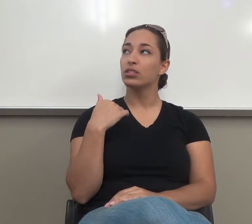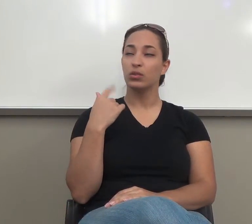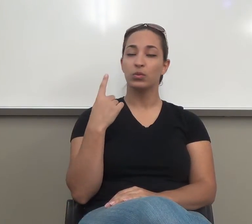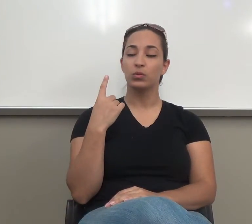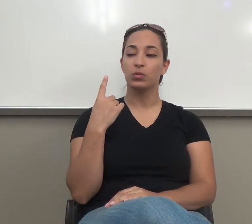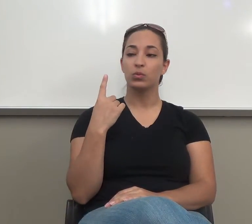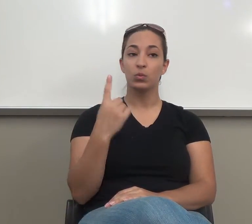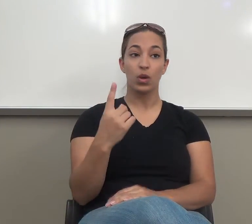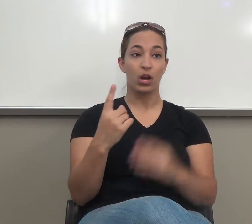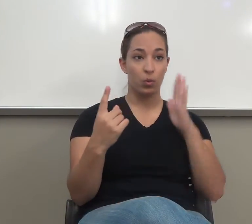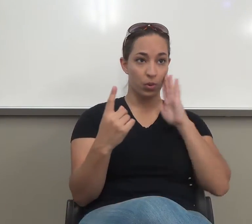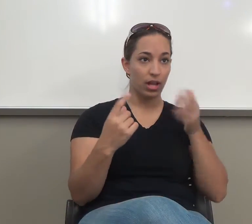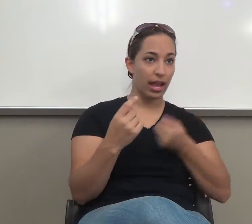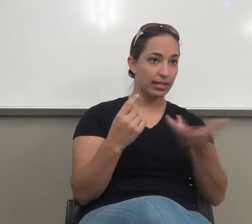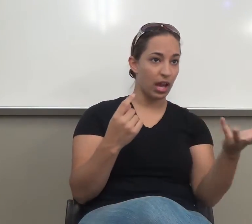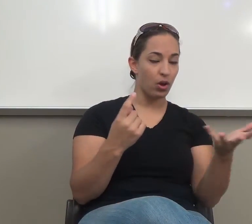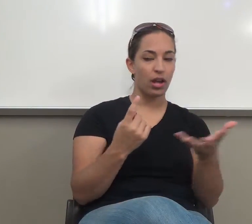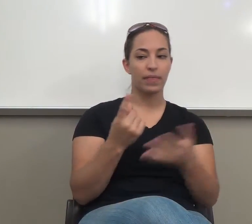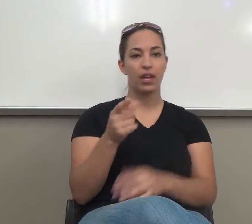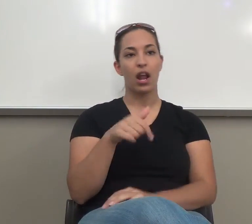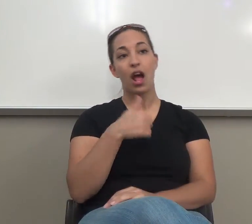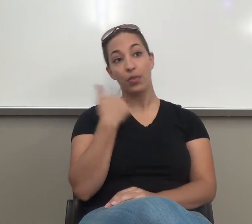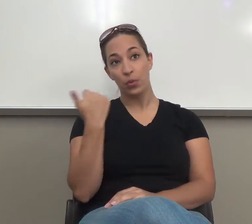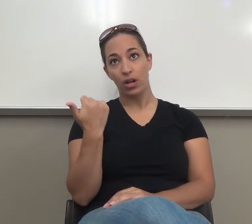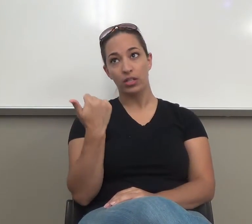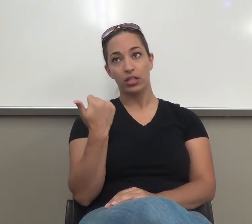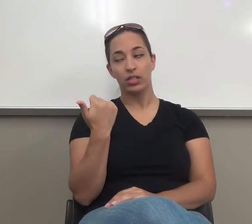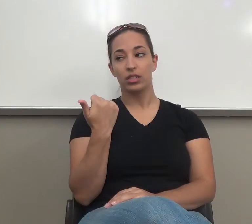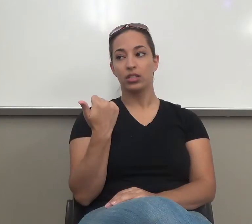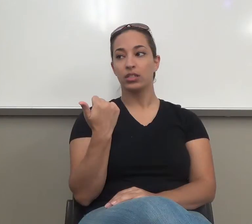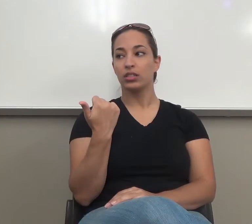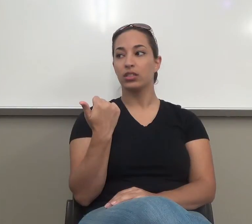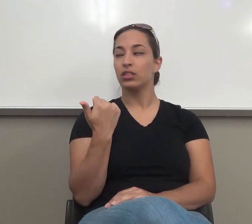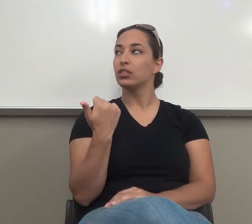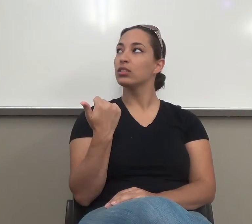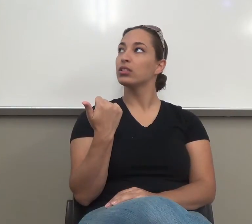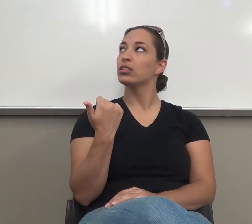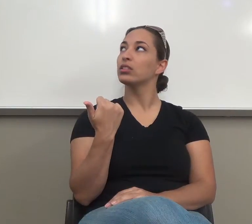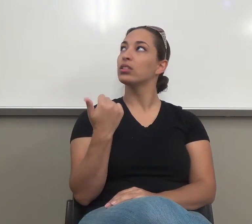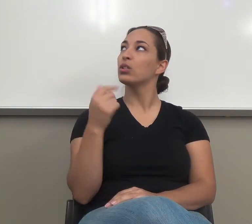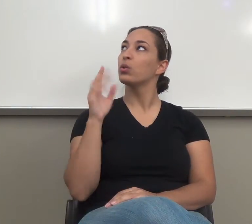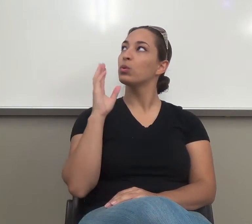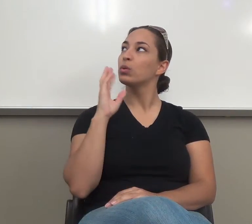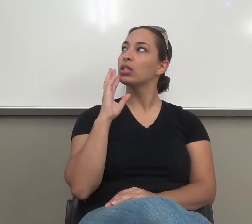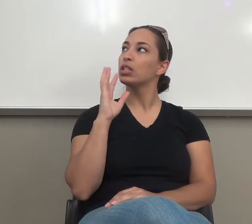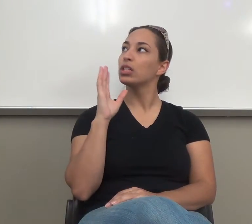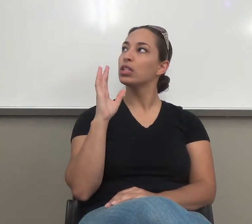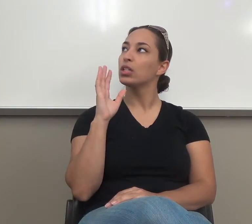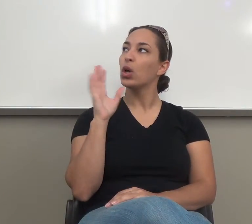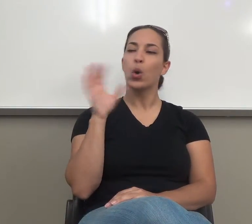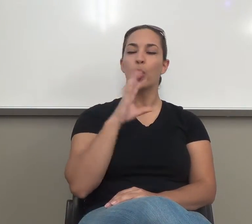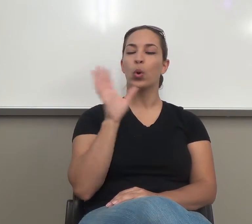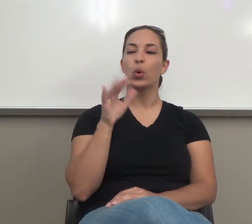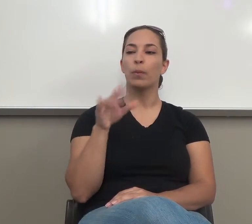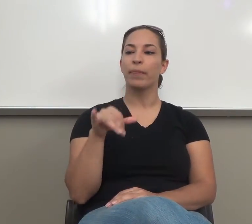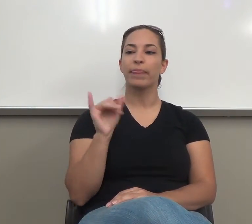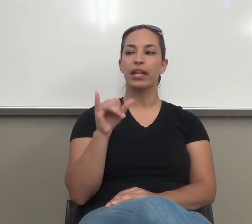to hand out to you today. And then there's another one. I'm going to look that down. Oops. Oh, no, that's the, that's the narrative.